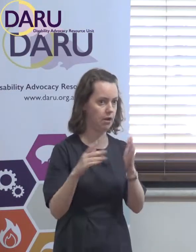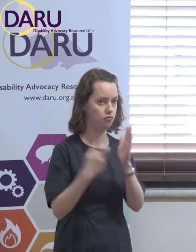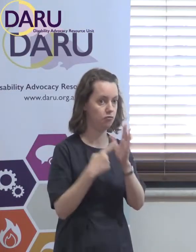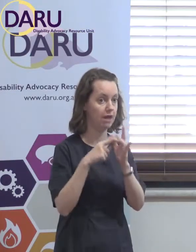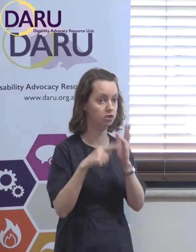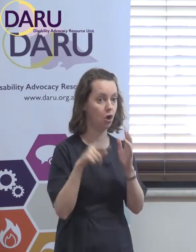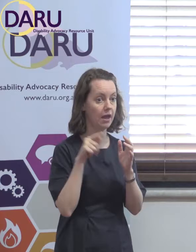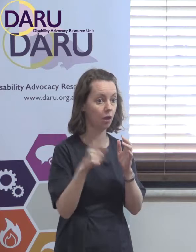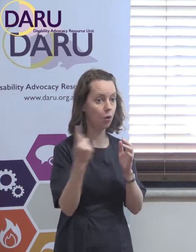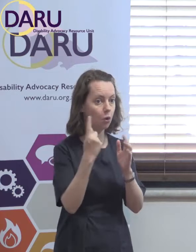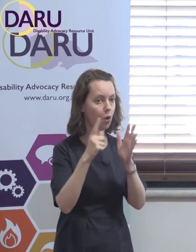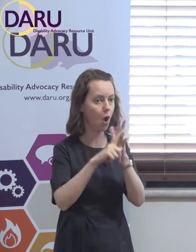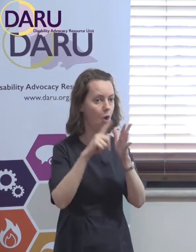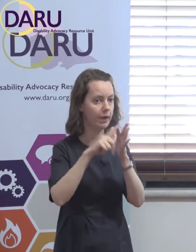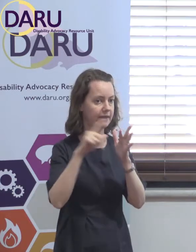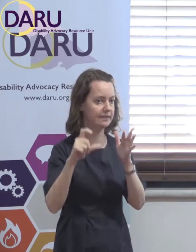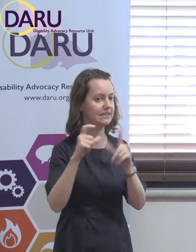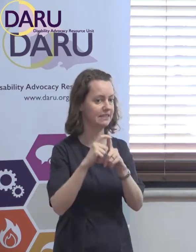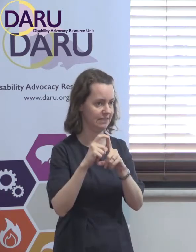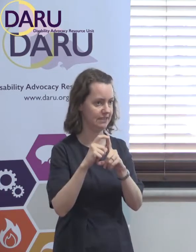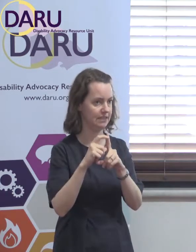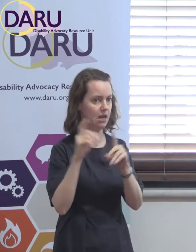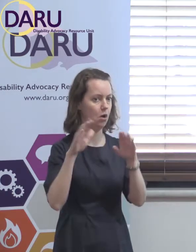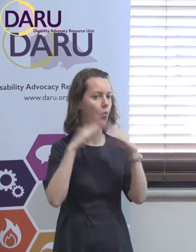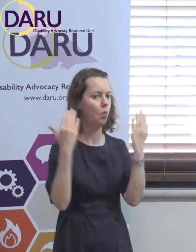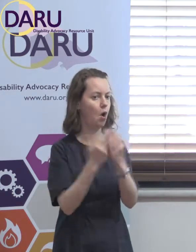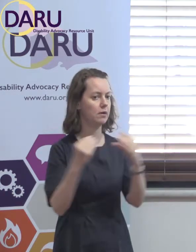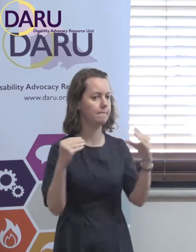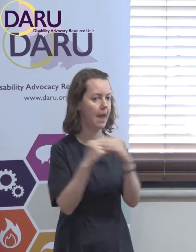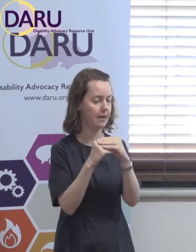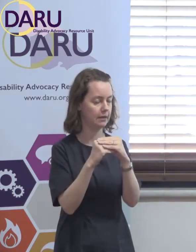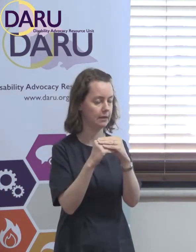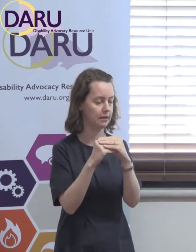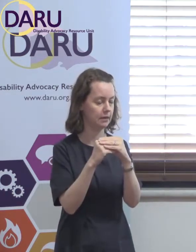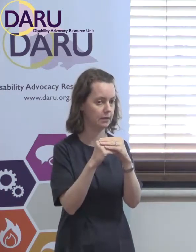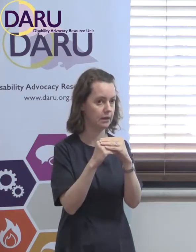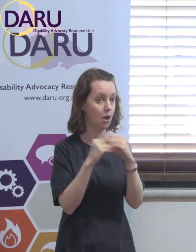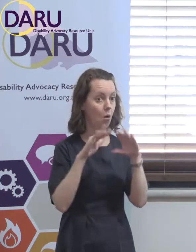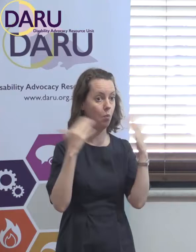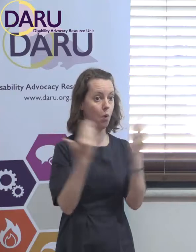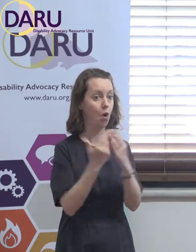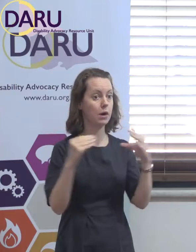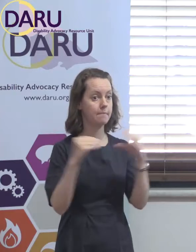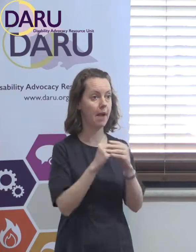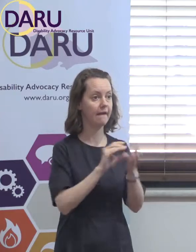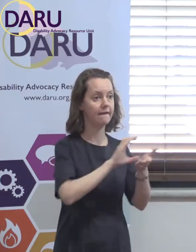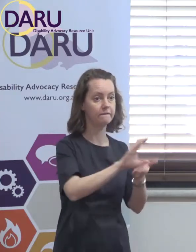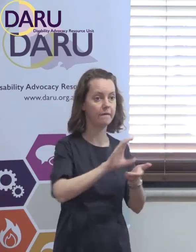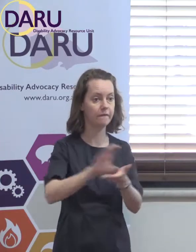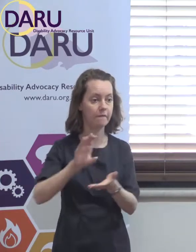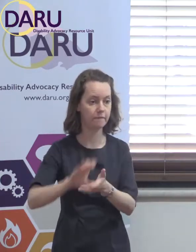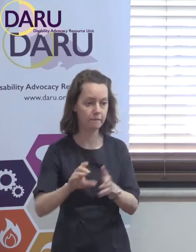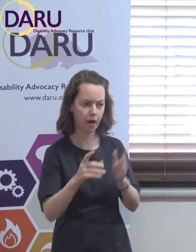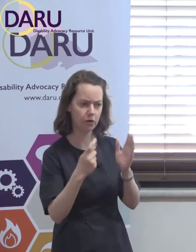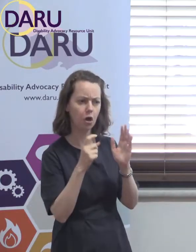stuff comes from, that's a World Bank estimate. So, the World Bank, when they're funding things, this is what they say, anything